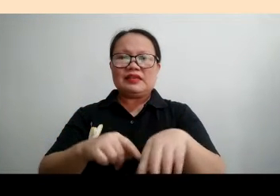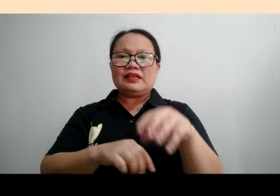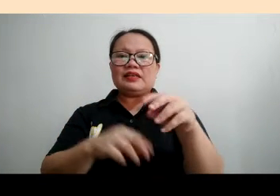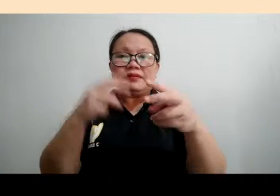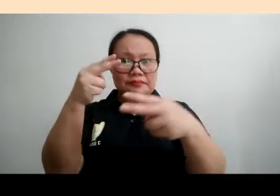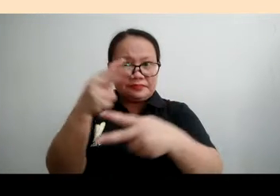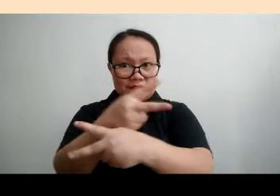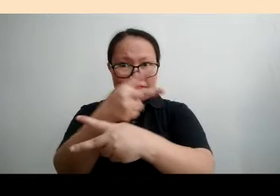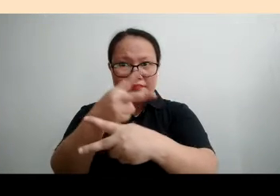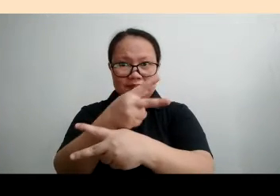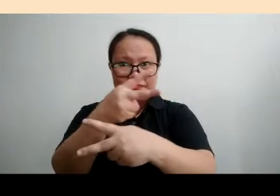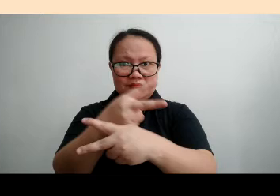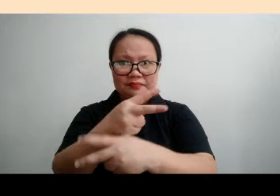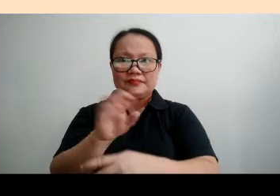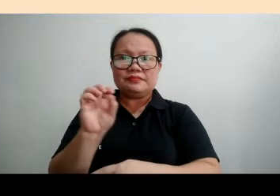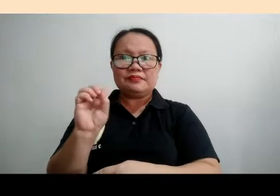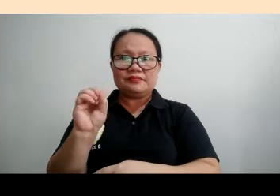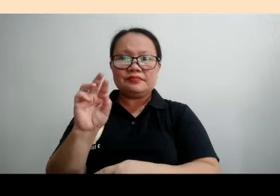DIFFERENCE